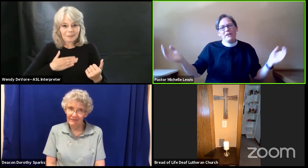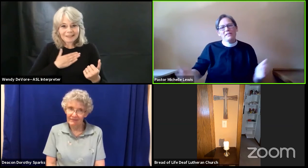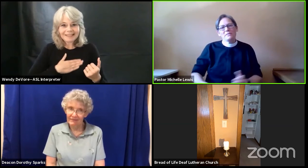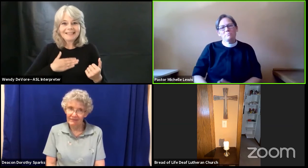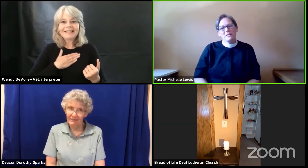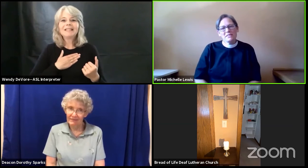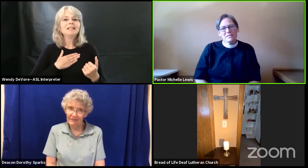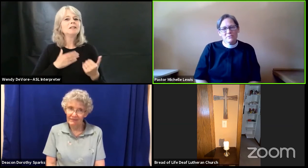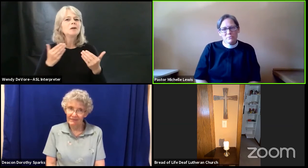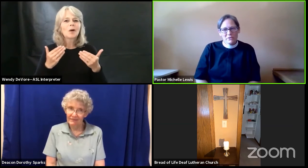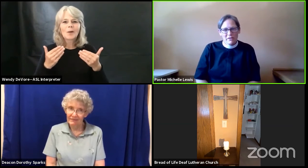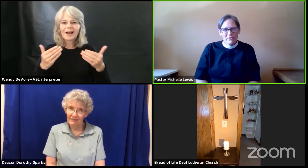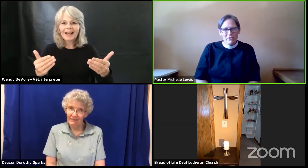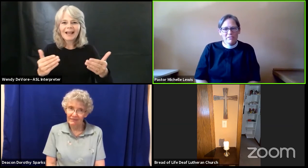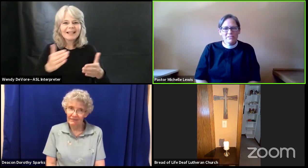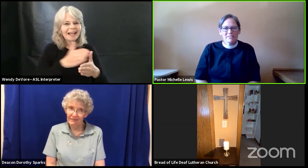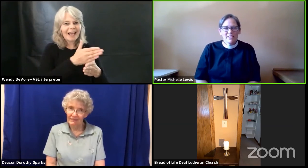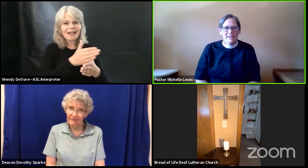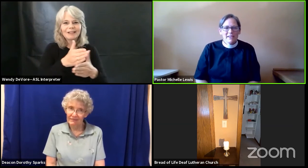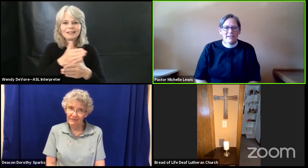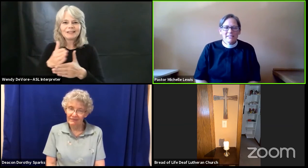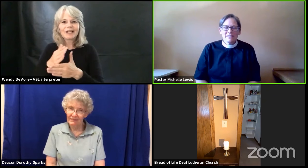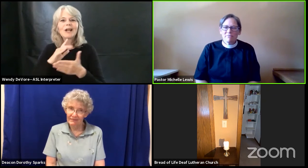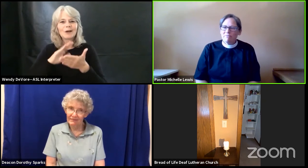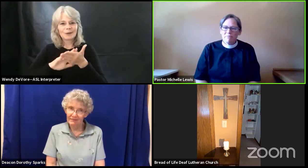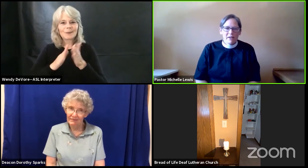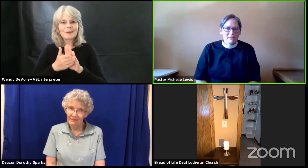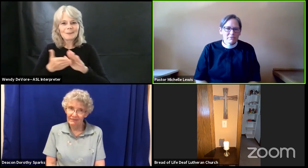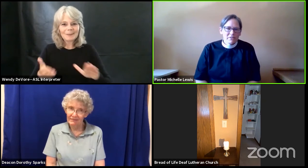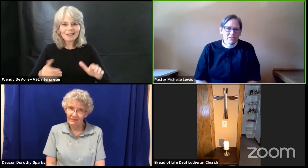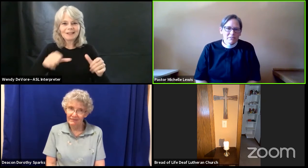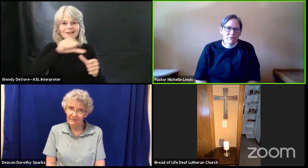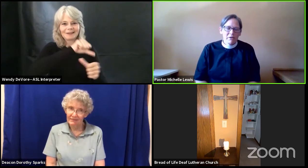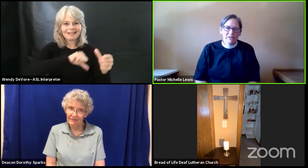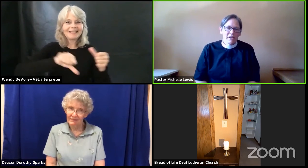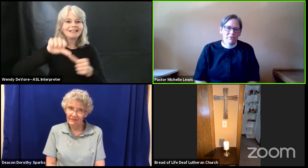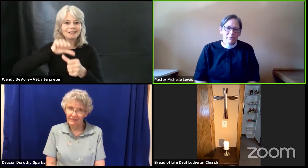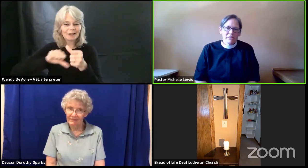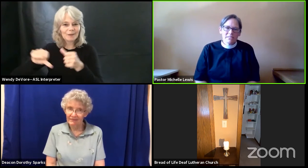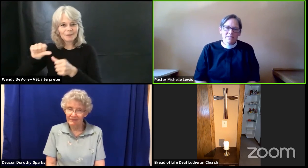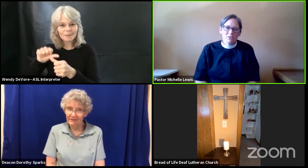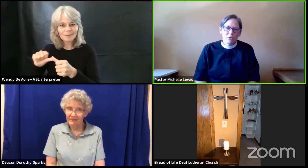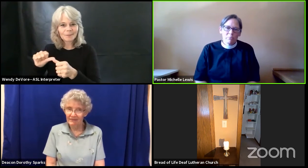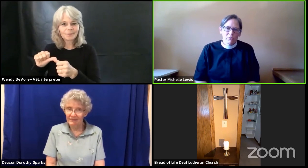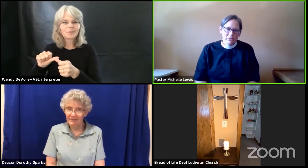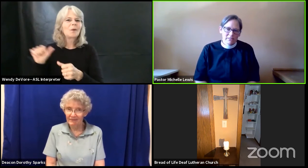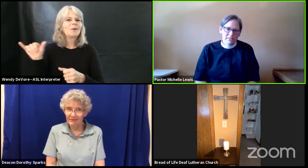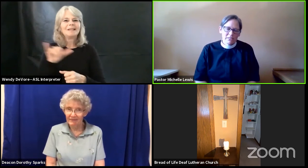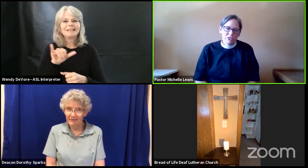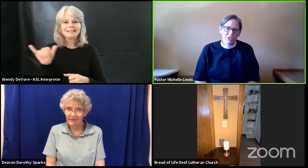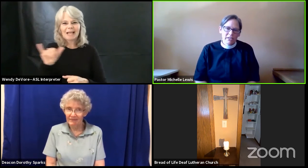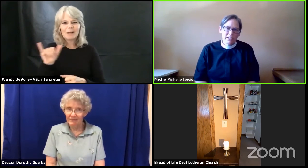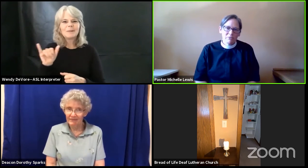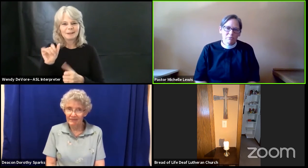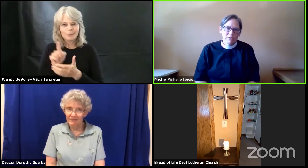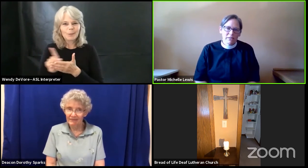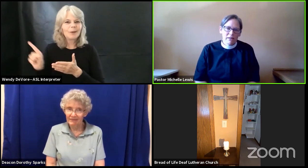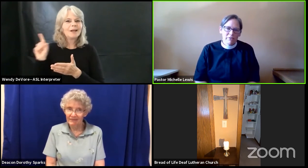god's peace with others as we've talked about in other weeks it's so important to check in with one another